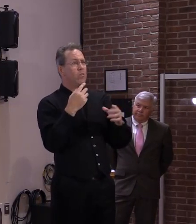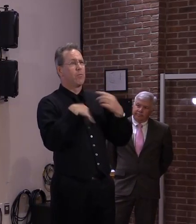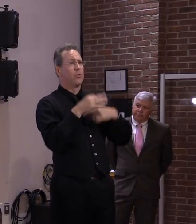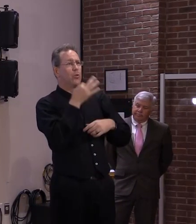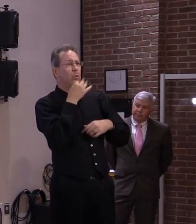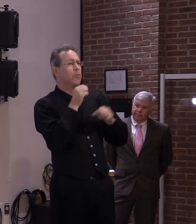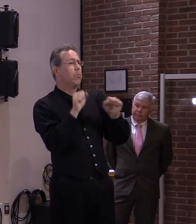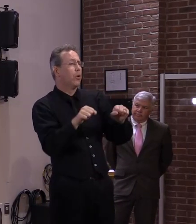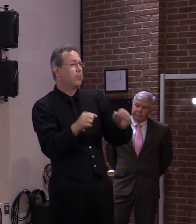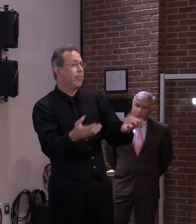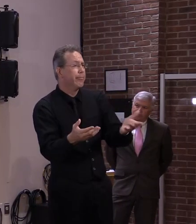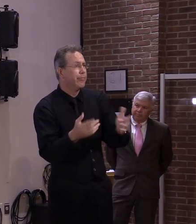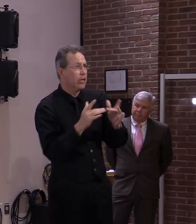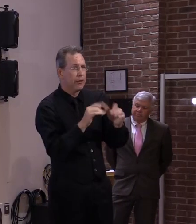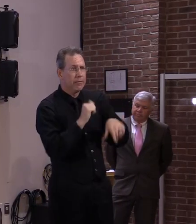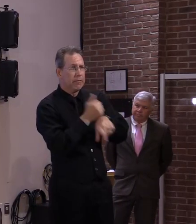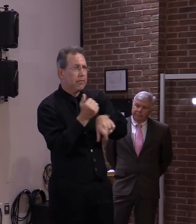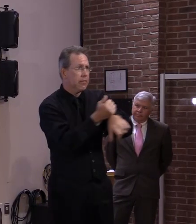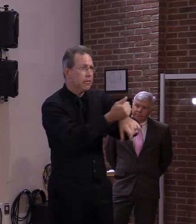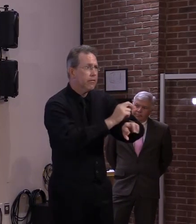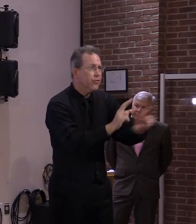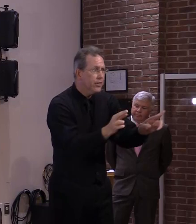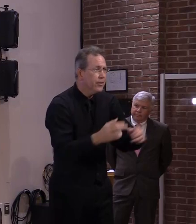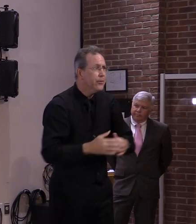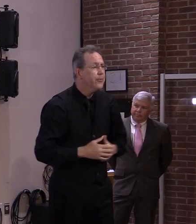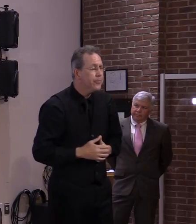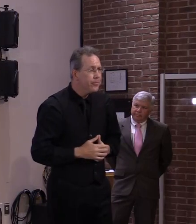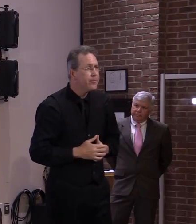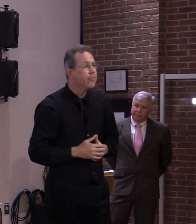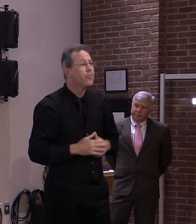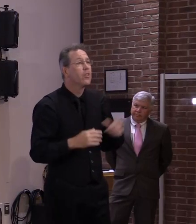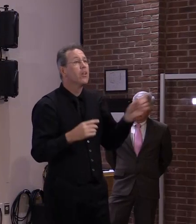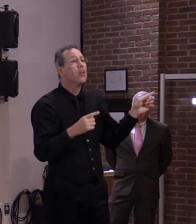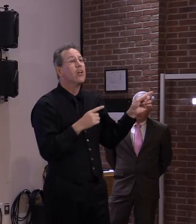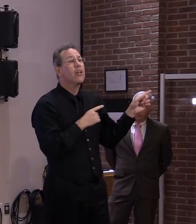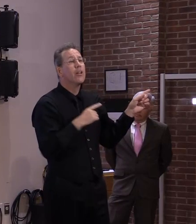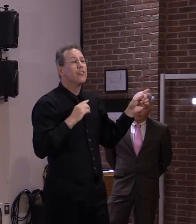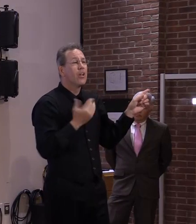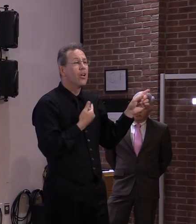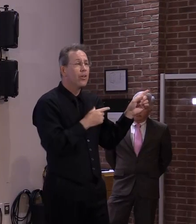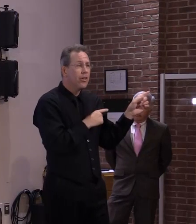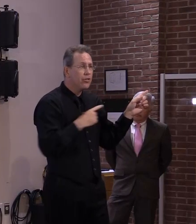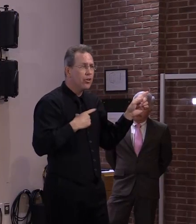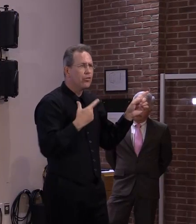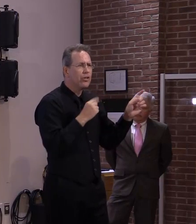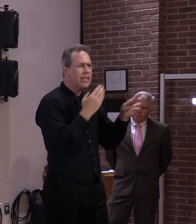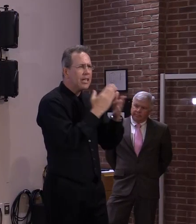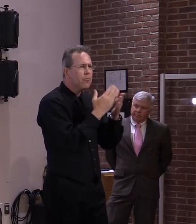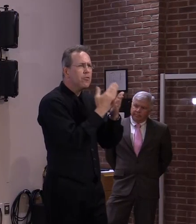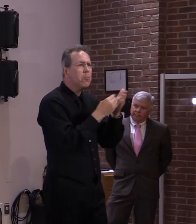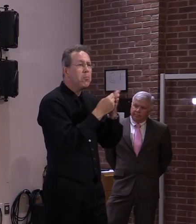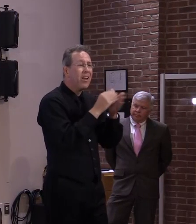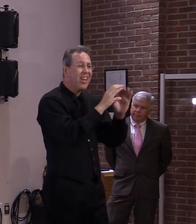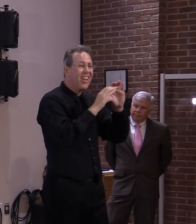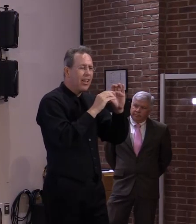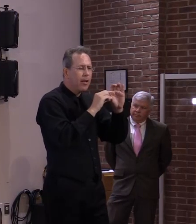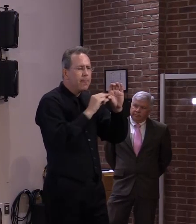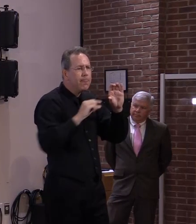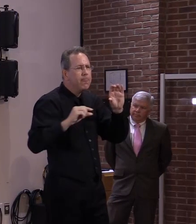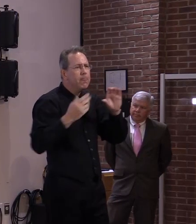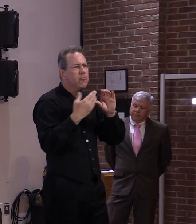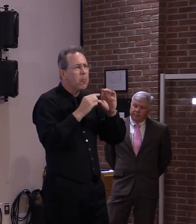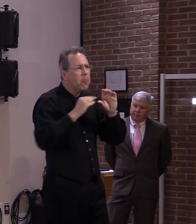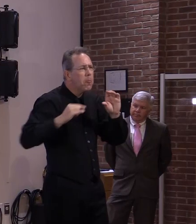some oversight in this. We have to determine an executive director